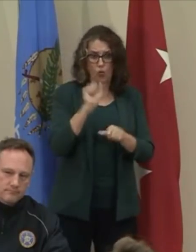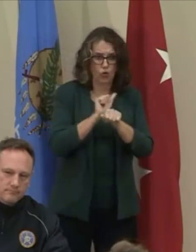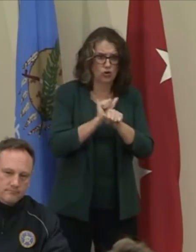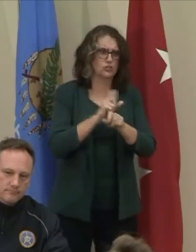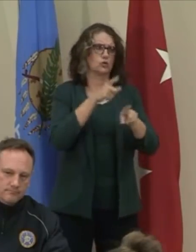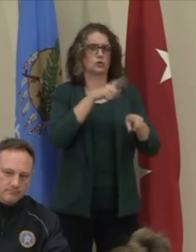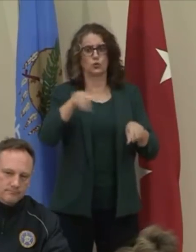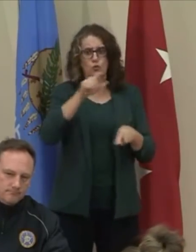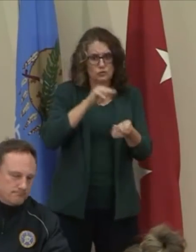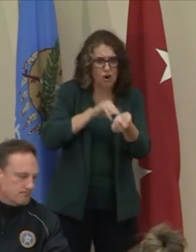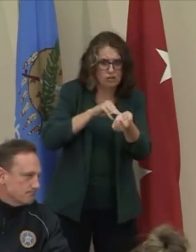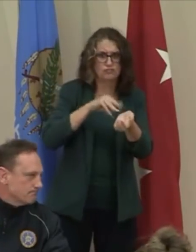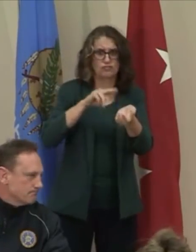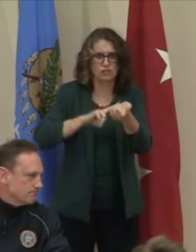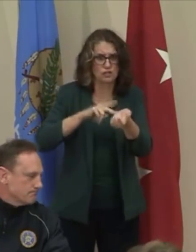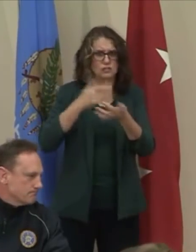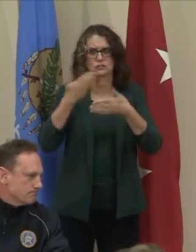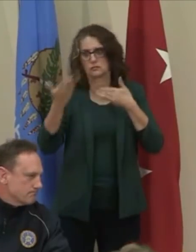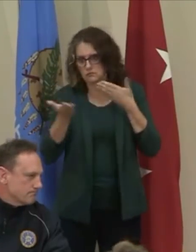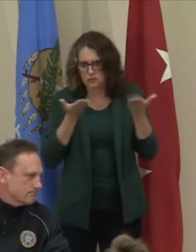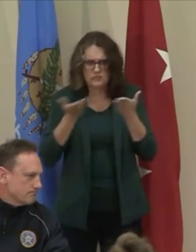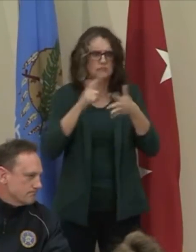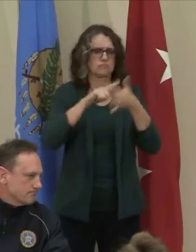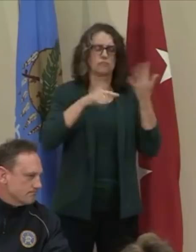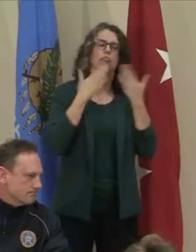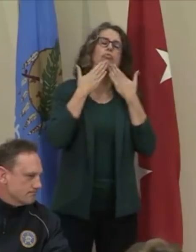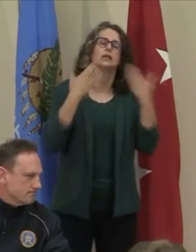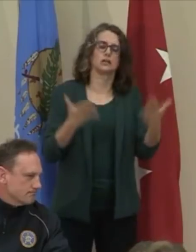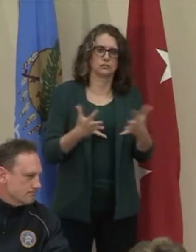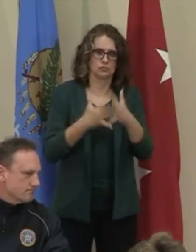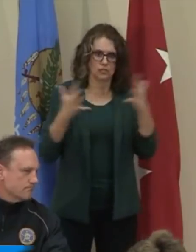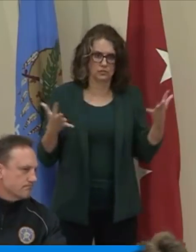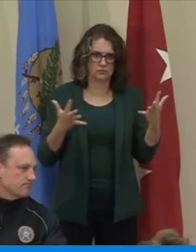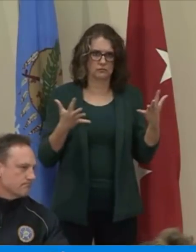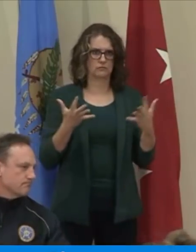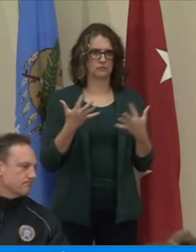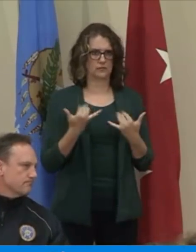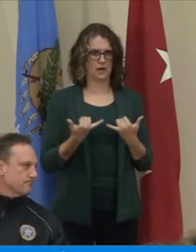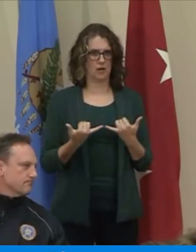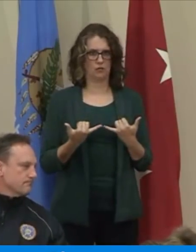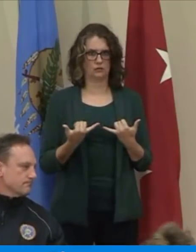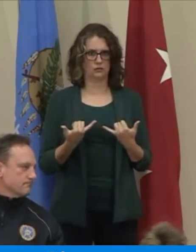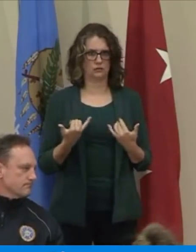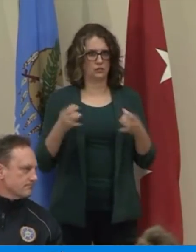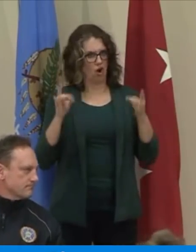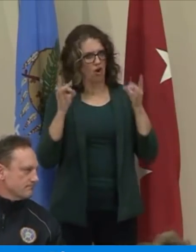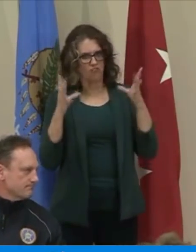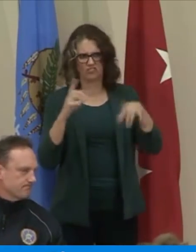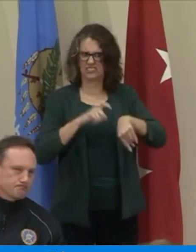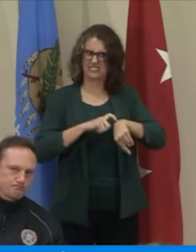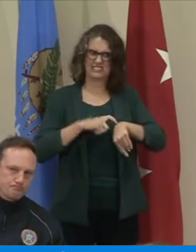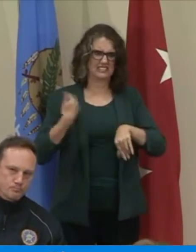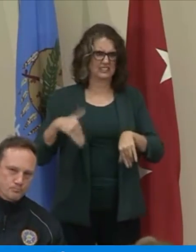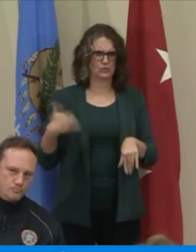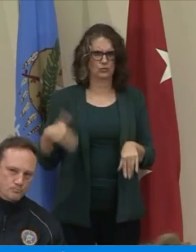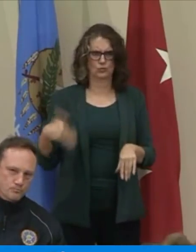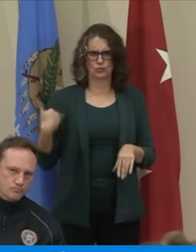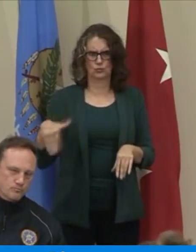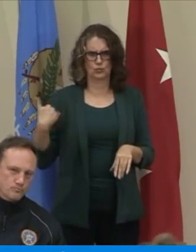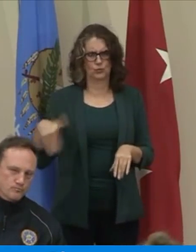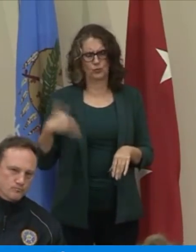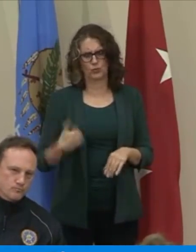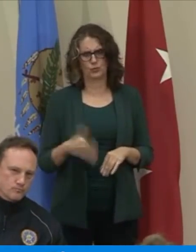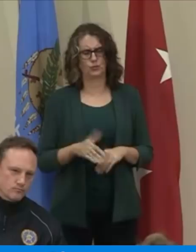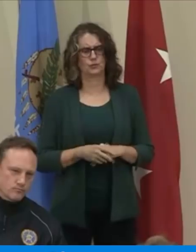thank you. We greatly appreciate your service during this unprecedented pandemic. We're working